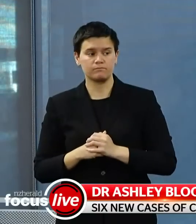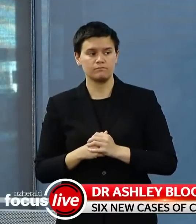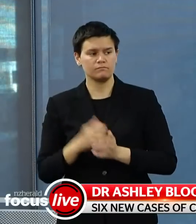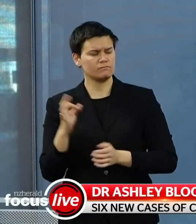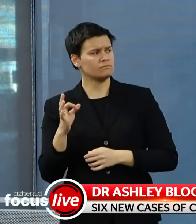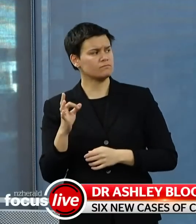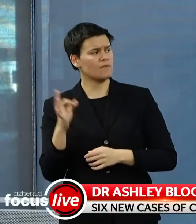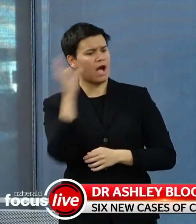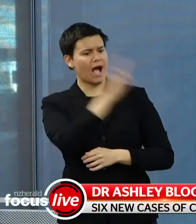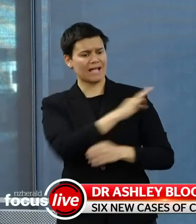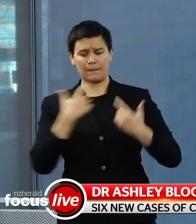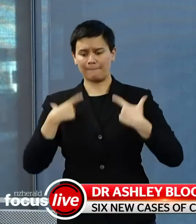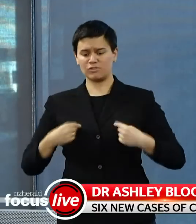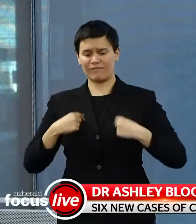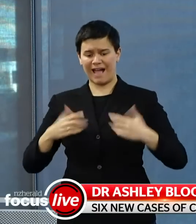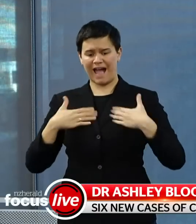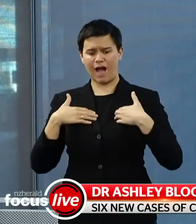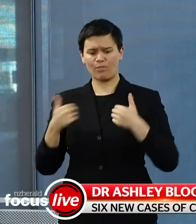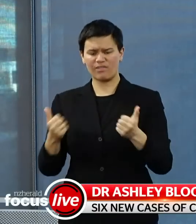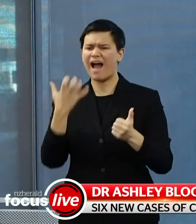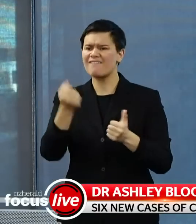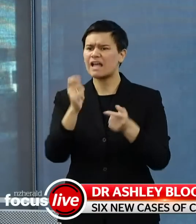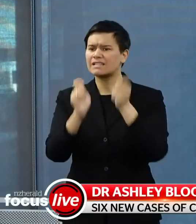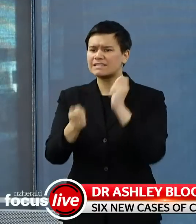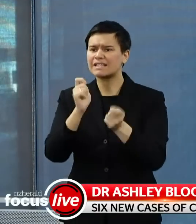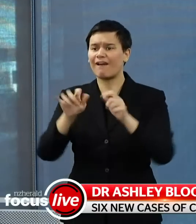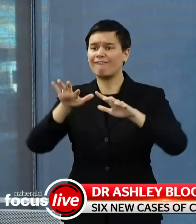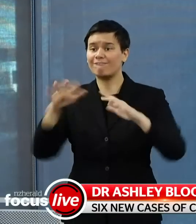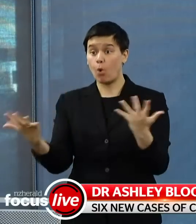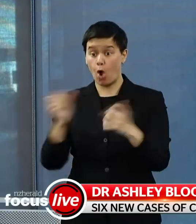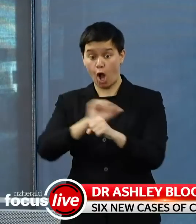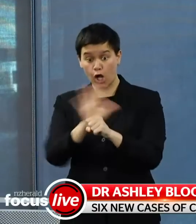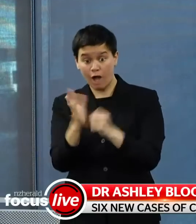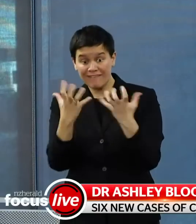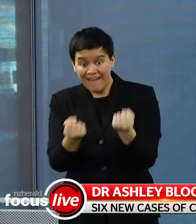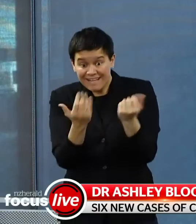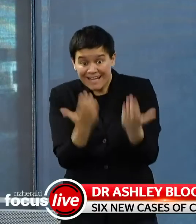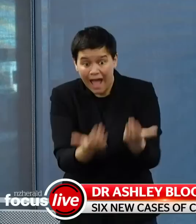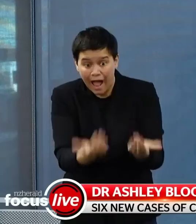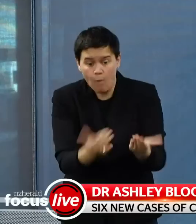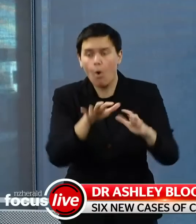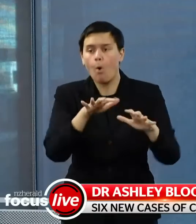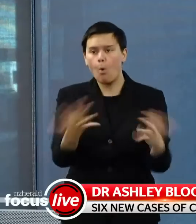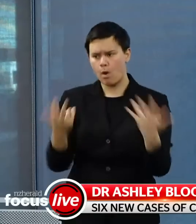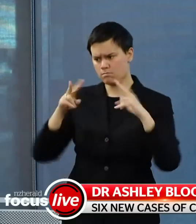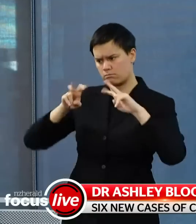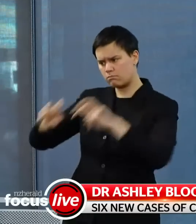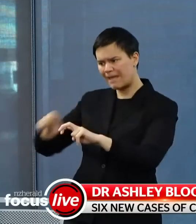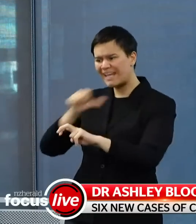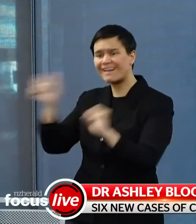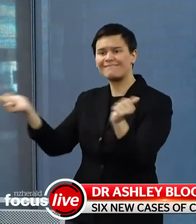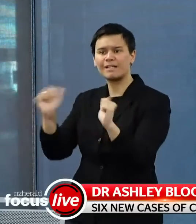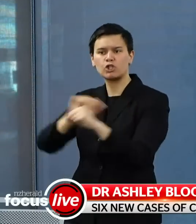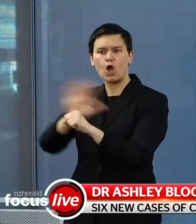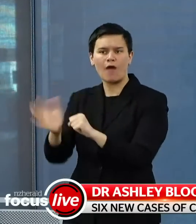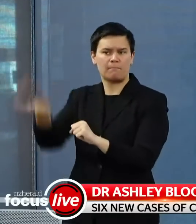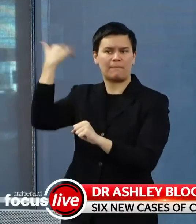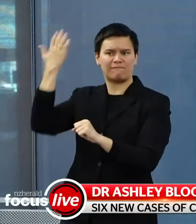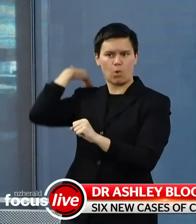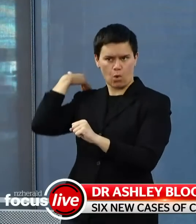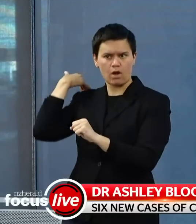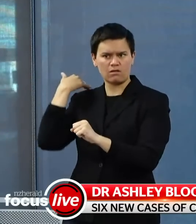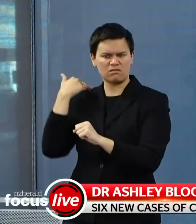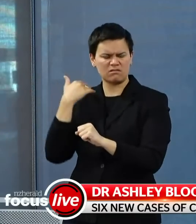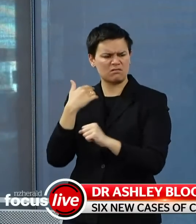restate the ministry's current position on that? So serological testing we are using and have used as part of this Auckland outbreak, in